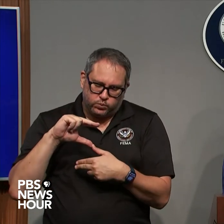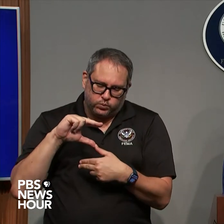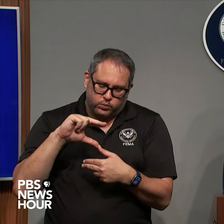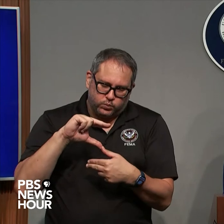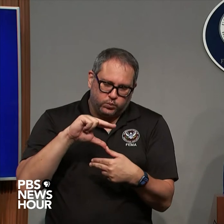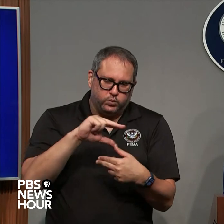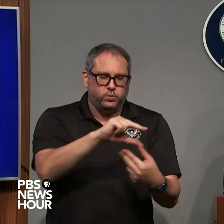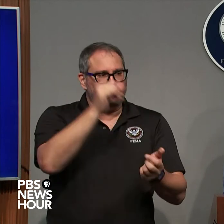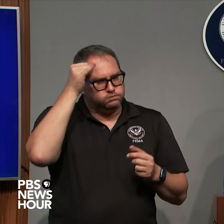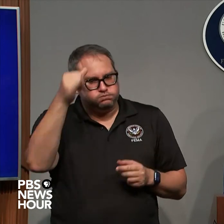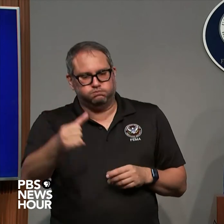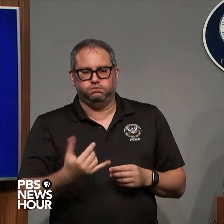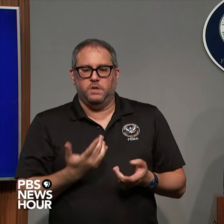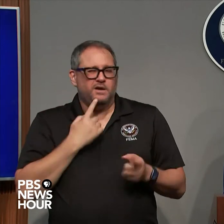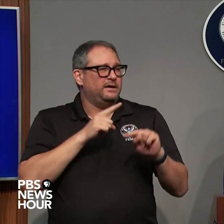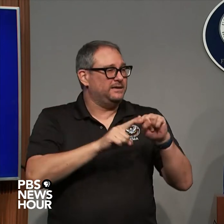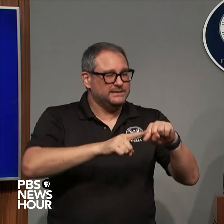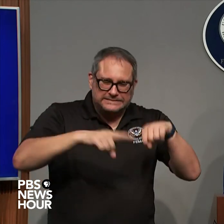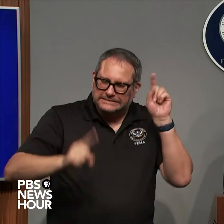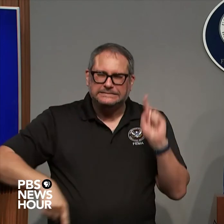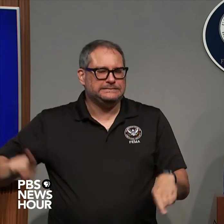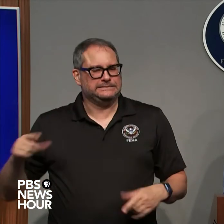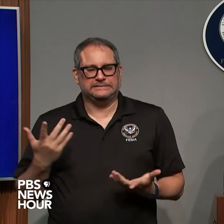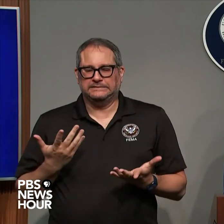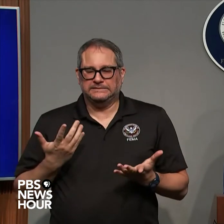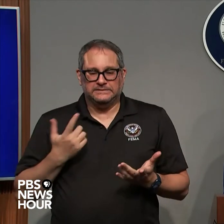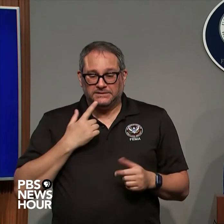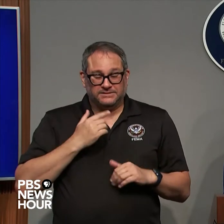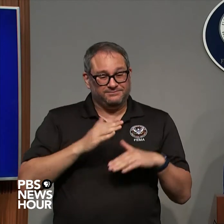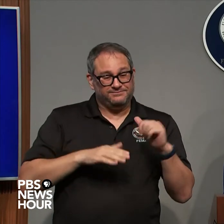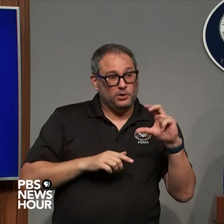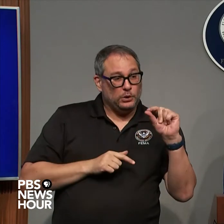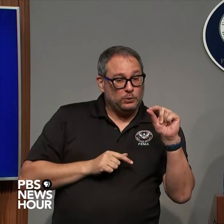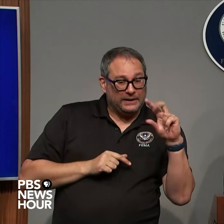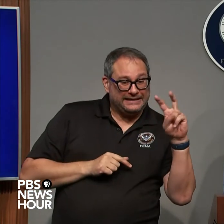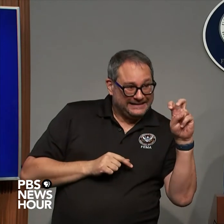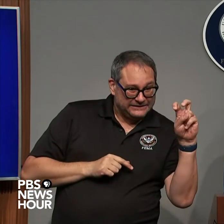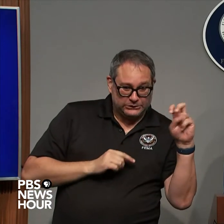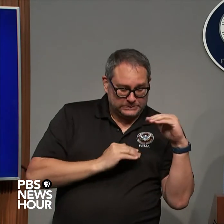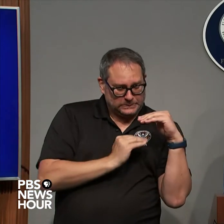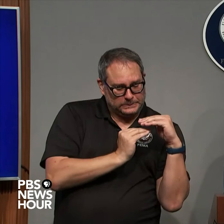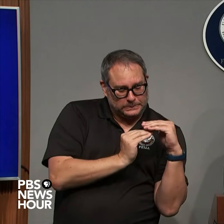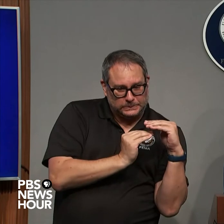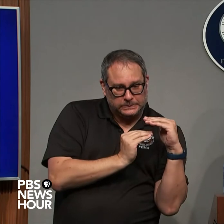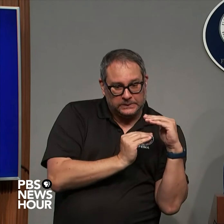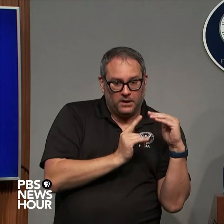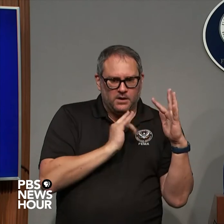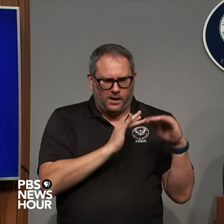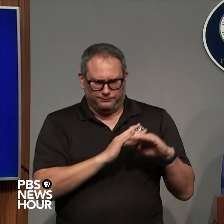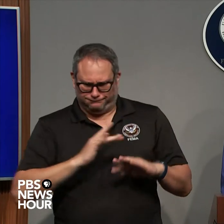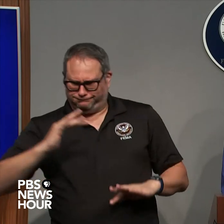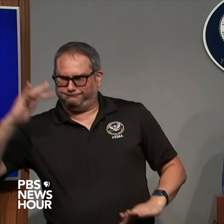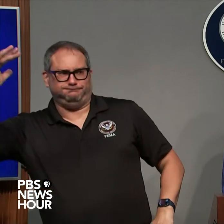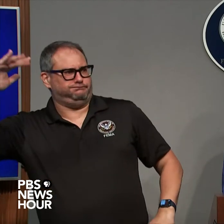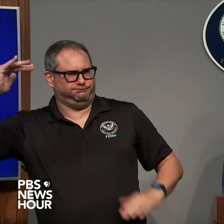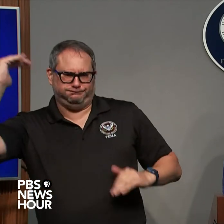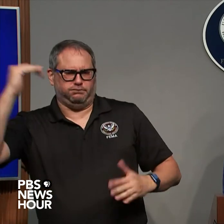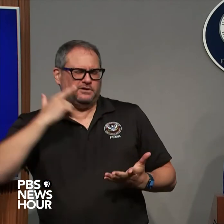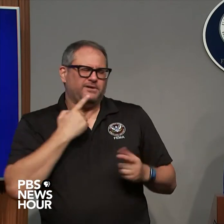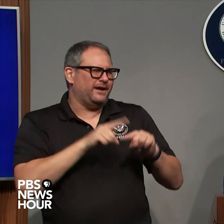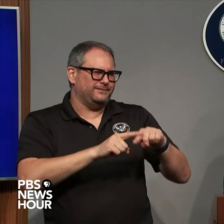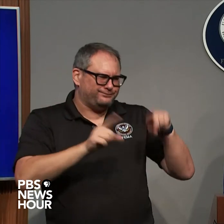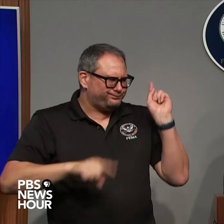think about what does 20 inches of rain look like we try to paint that picture that's an incredible amount so we say two feet